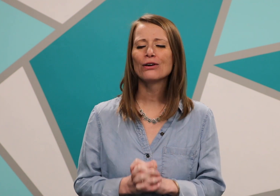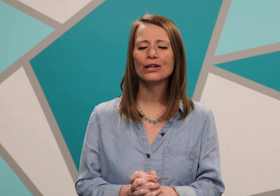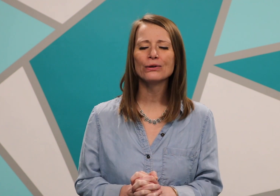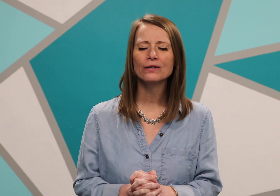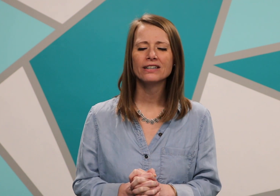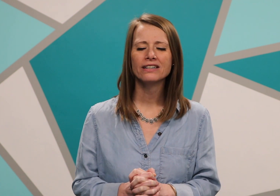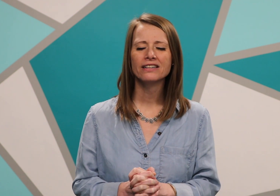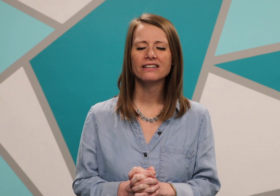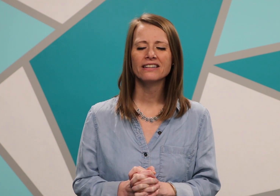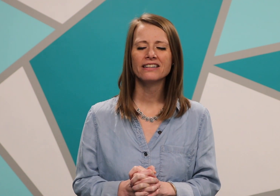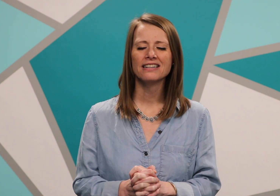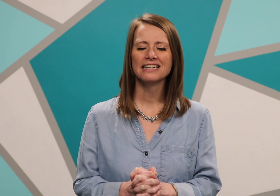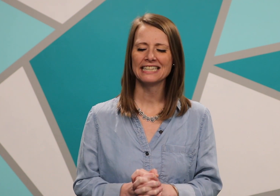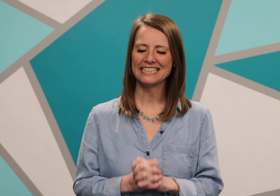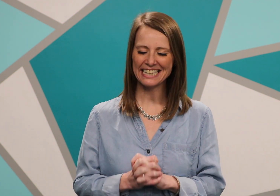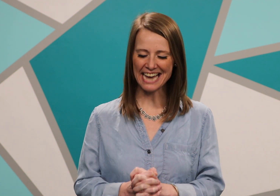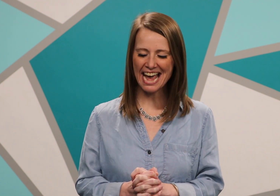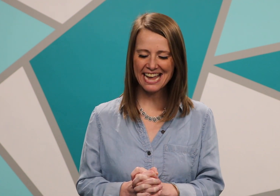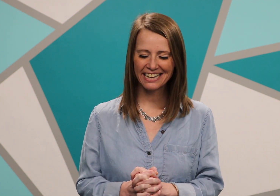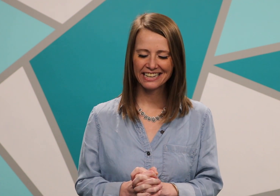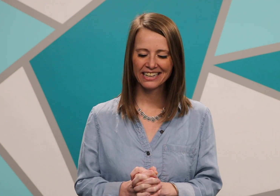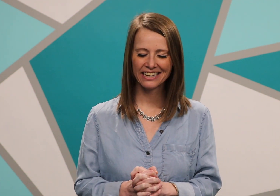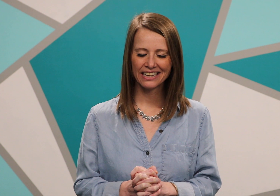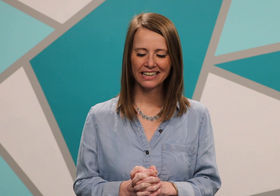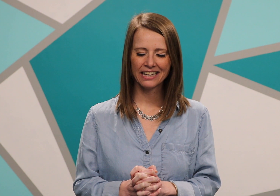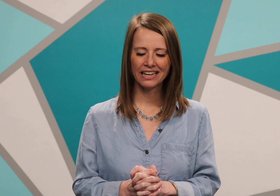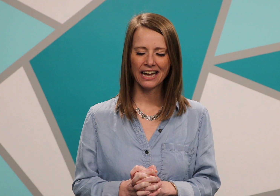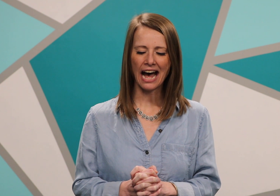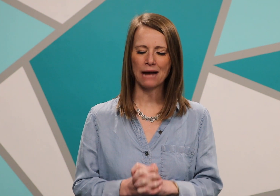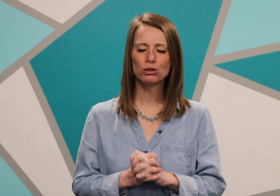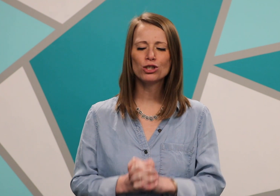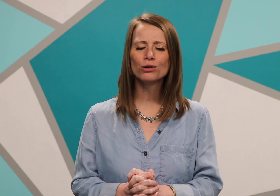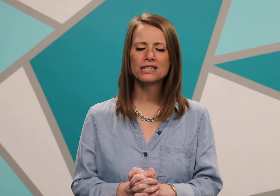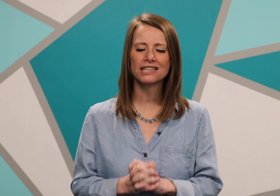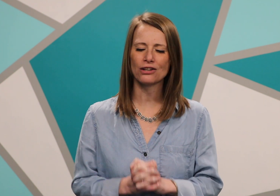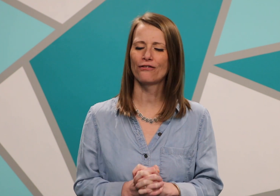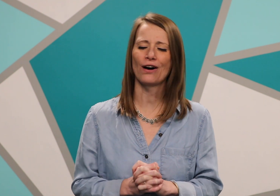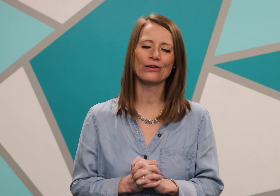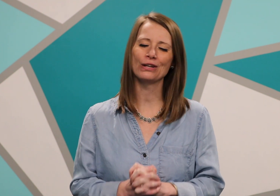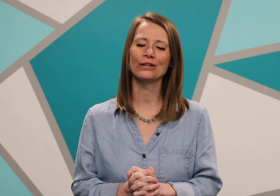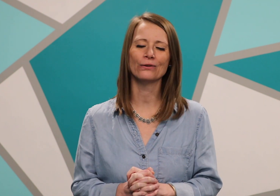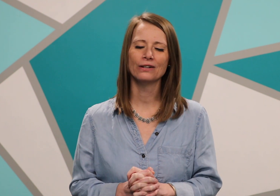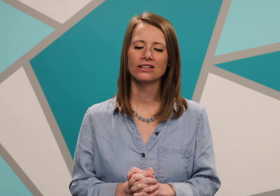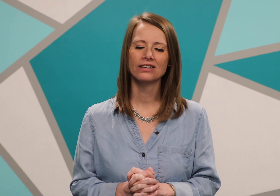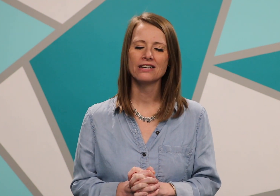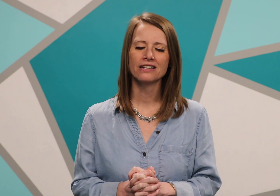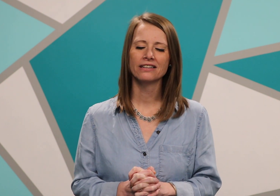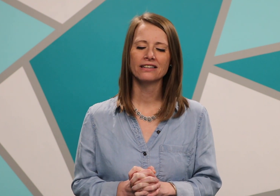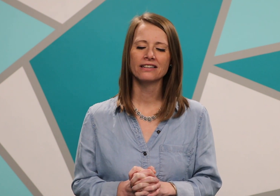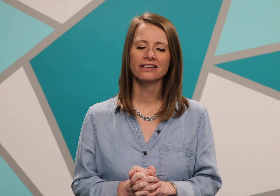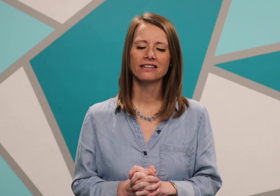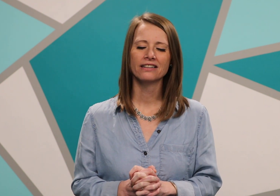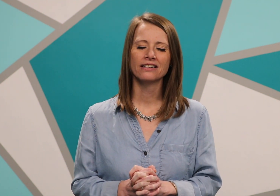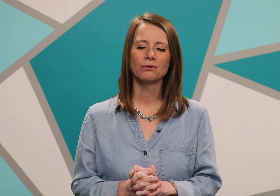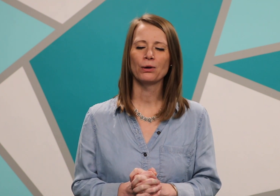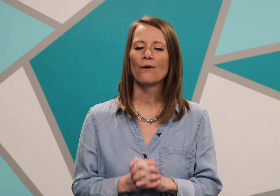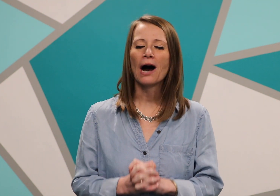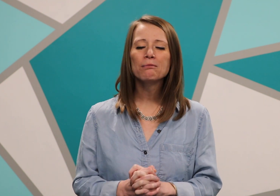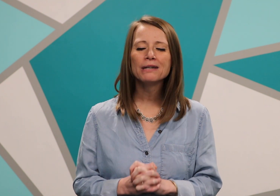you today I'm choosing to follow you will you help me